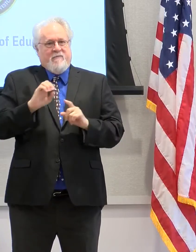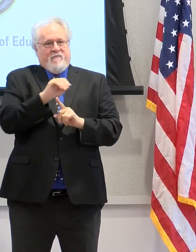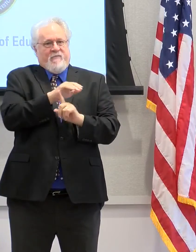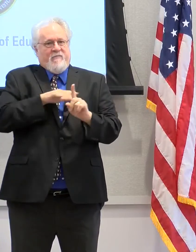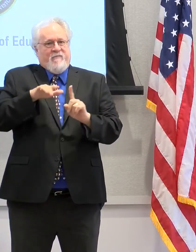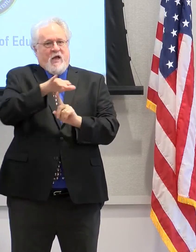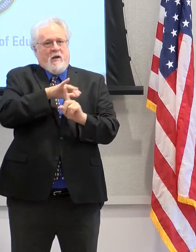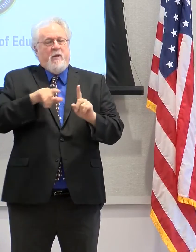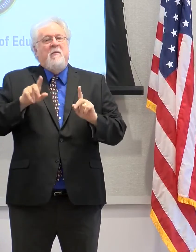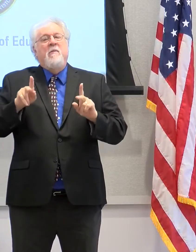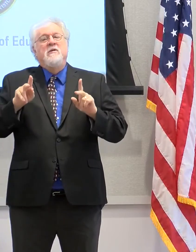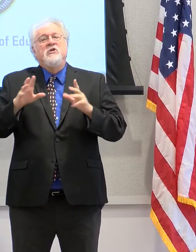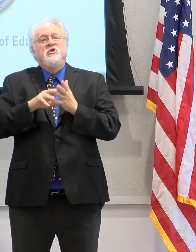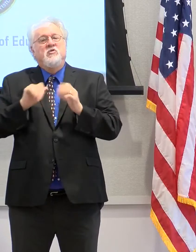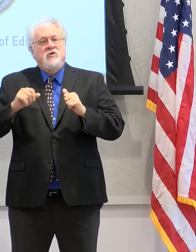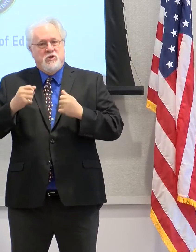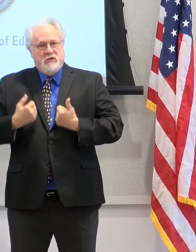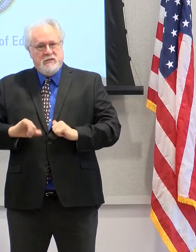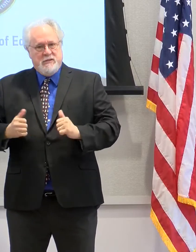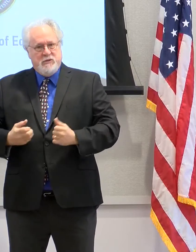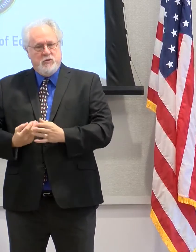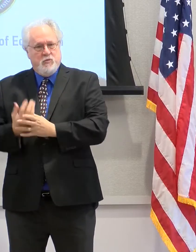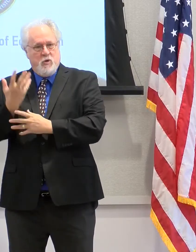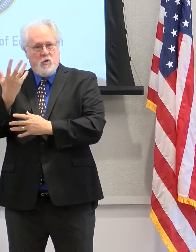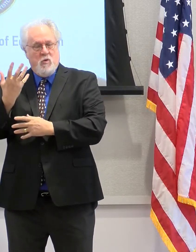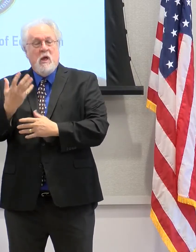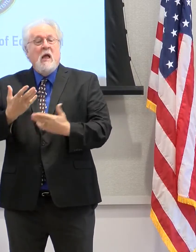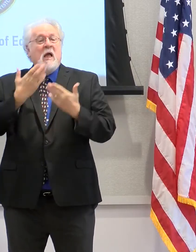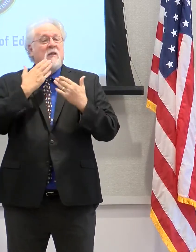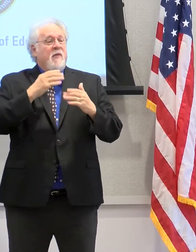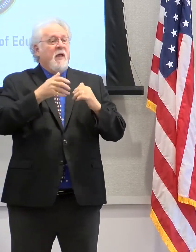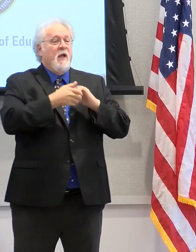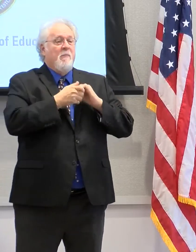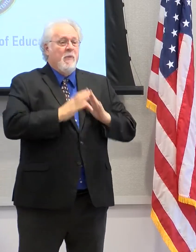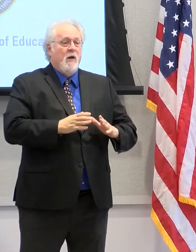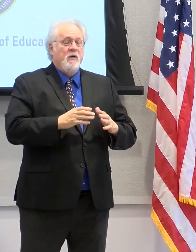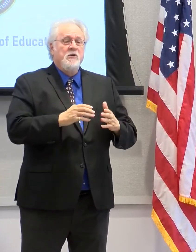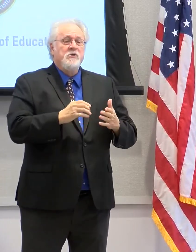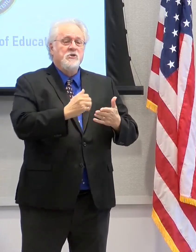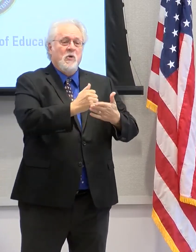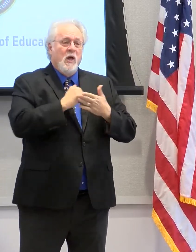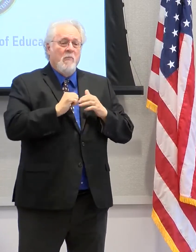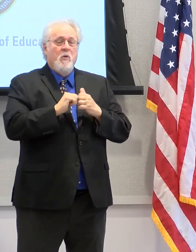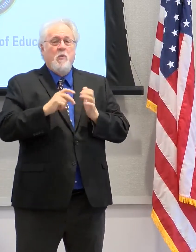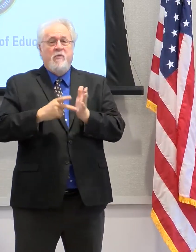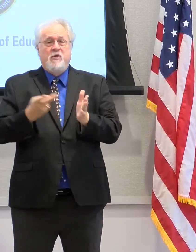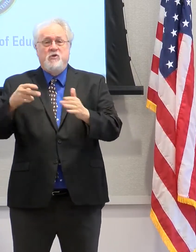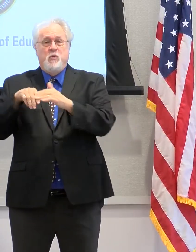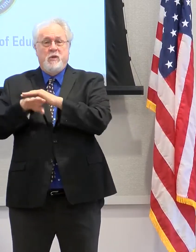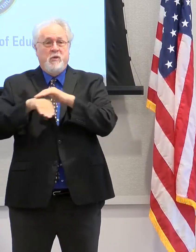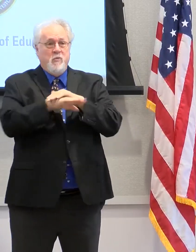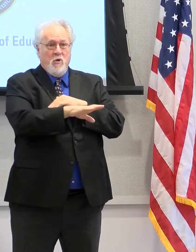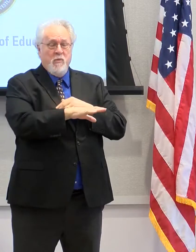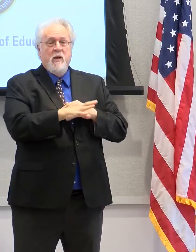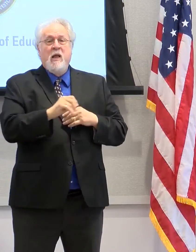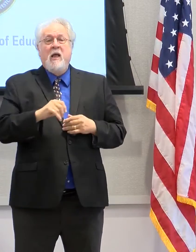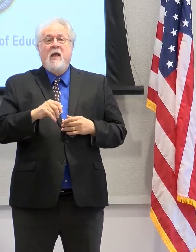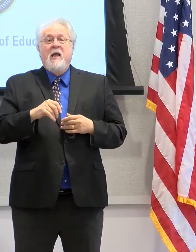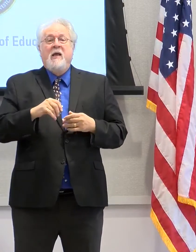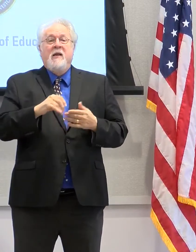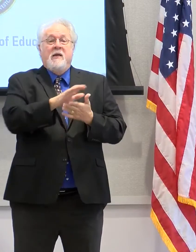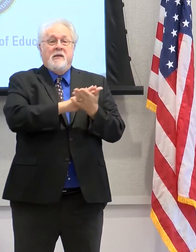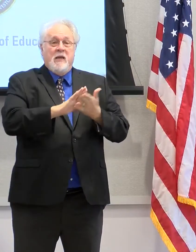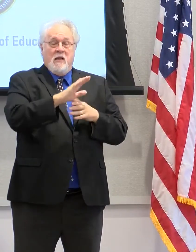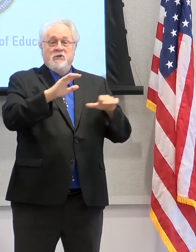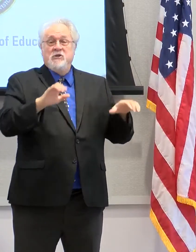still prosper. We also want to thank our partners for continuing to help us with all of our dual enrollment and post-secondary